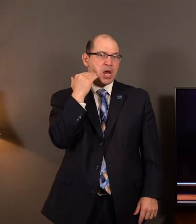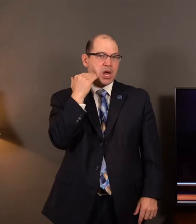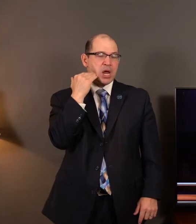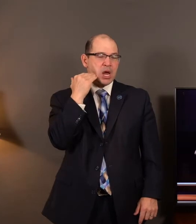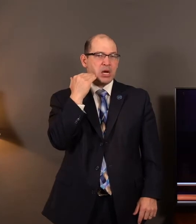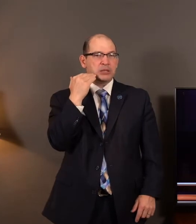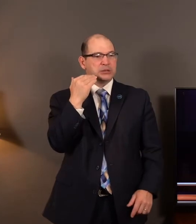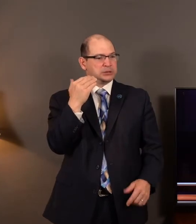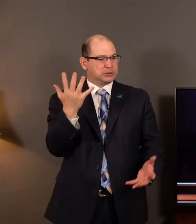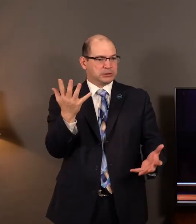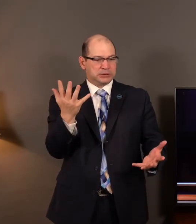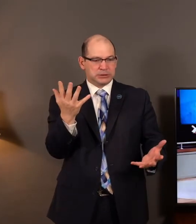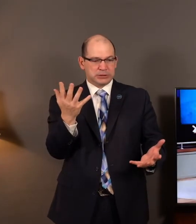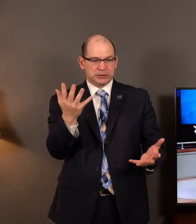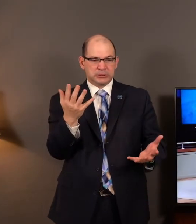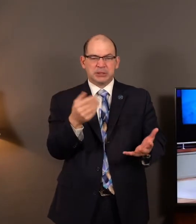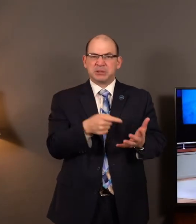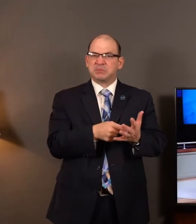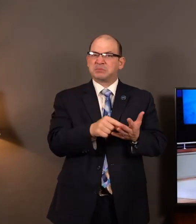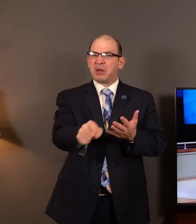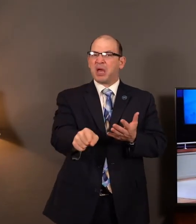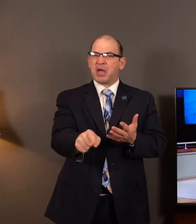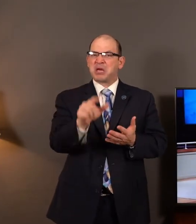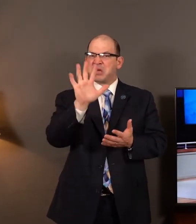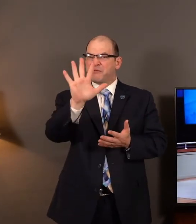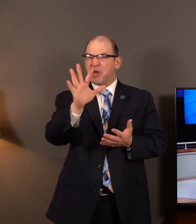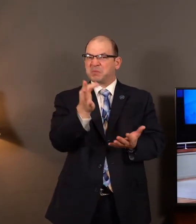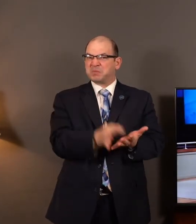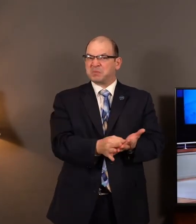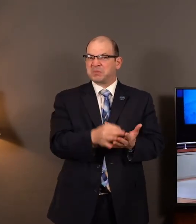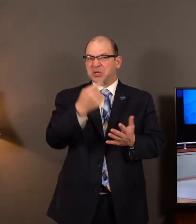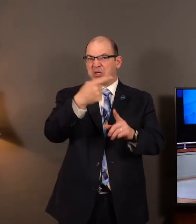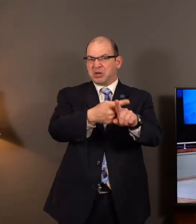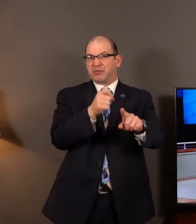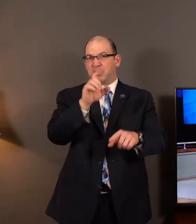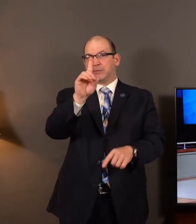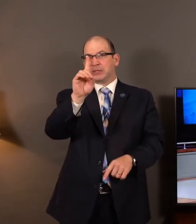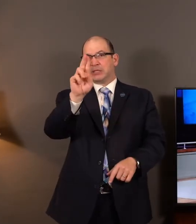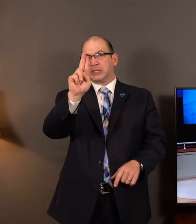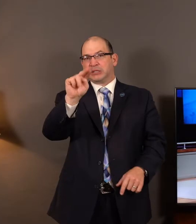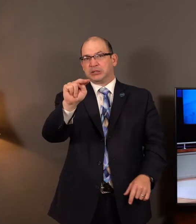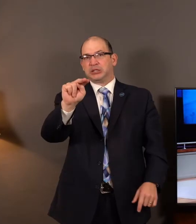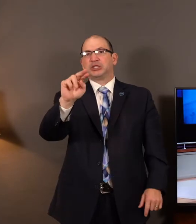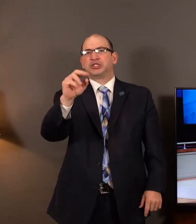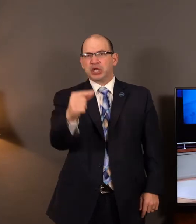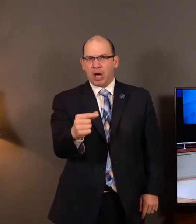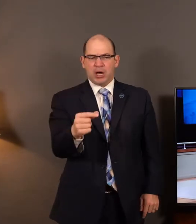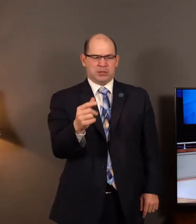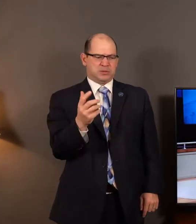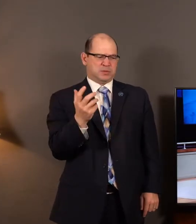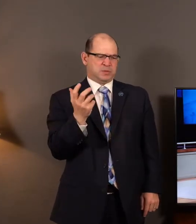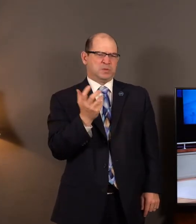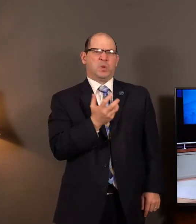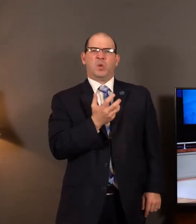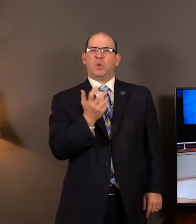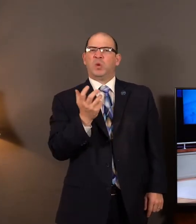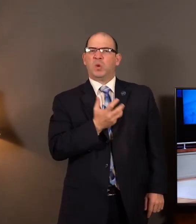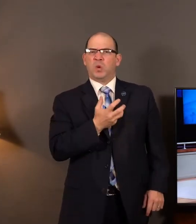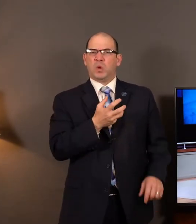any nutrition that they could get from the dung of a dove. It was indeed a very difficult and